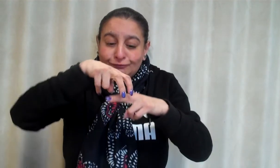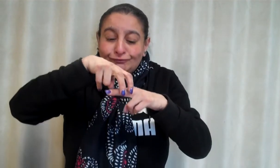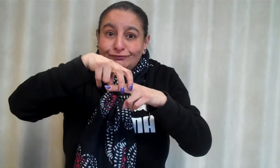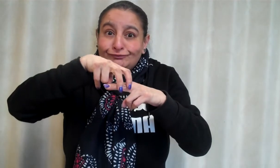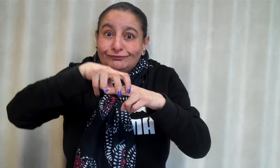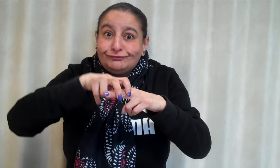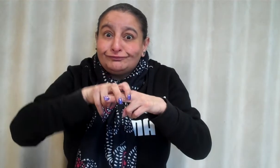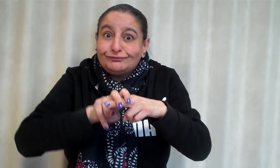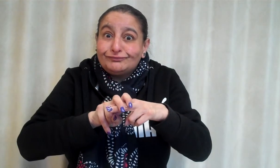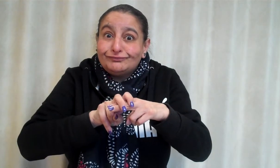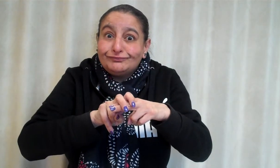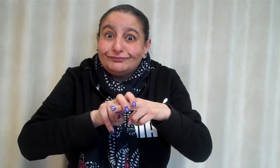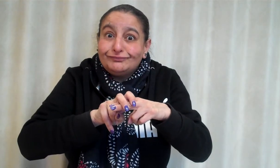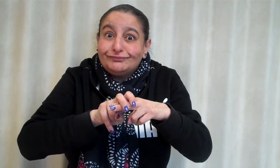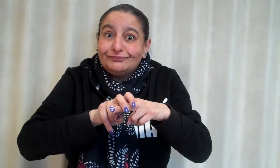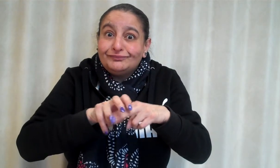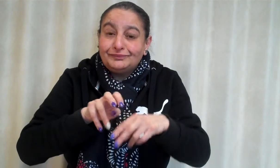And sitting on the wood.